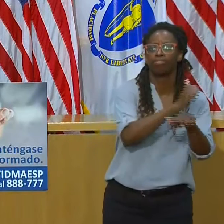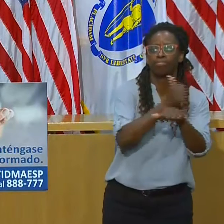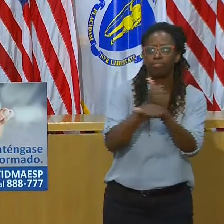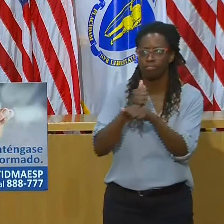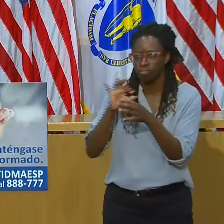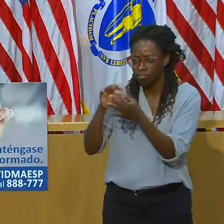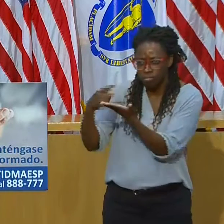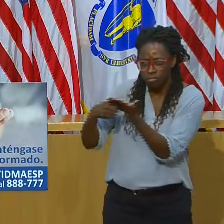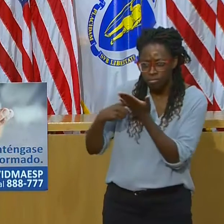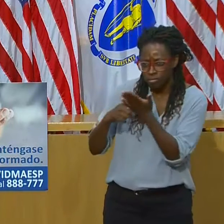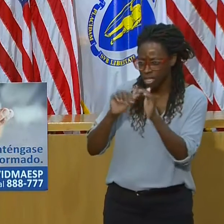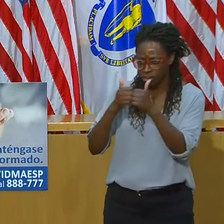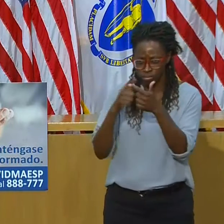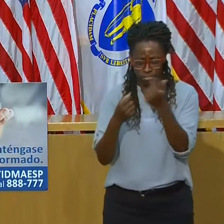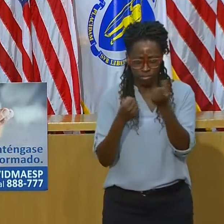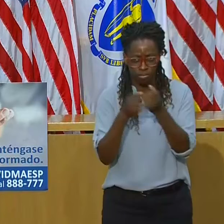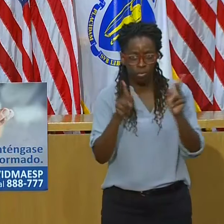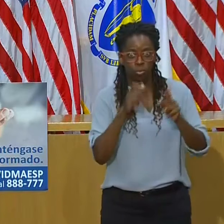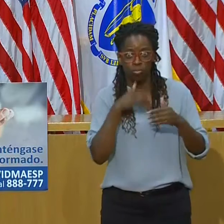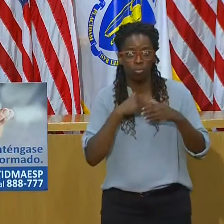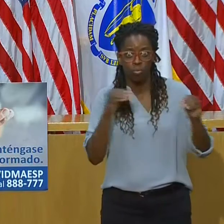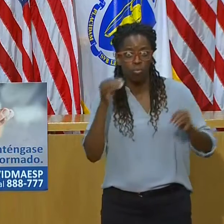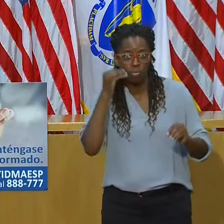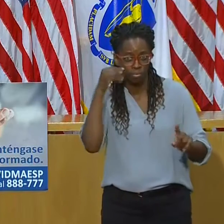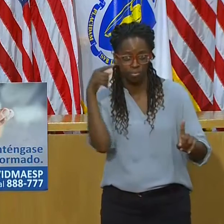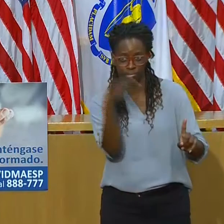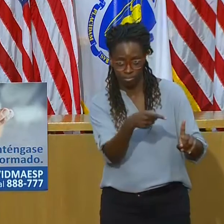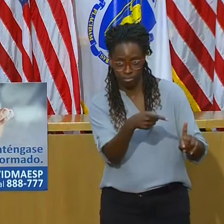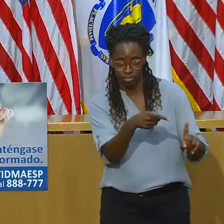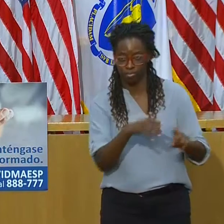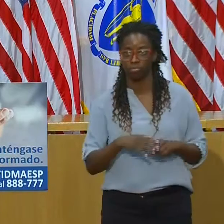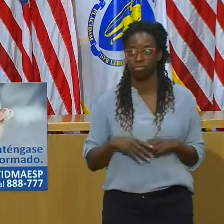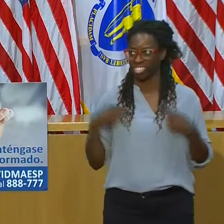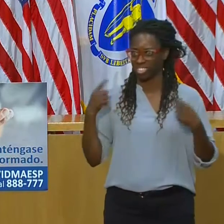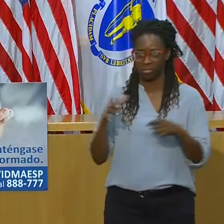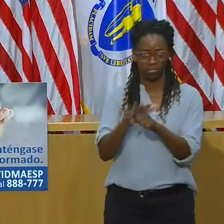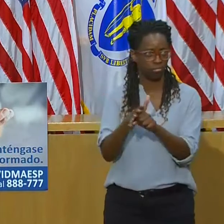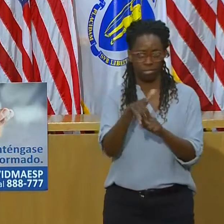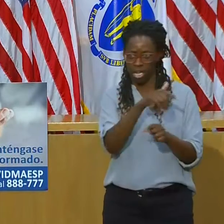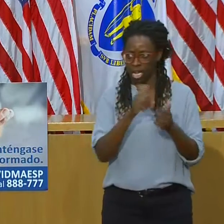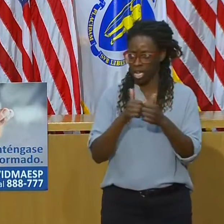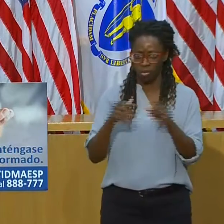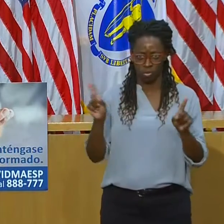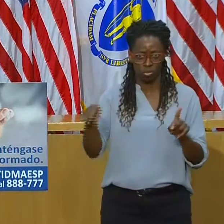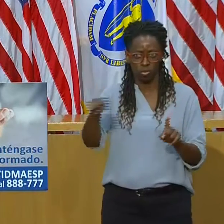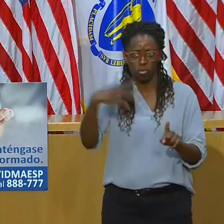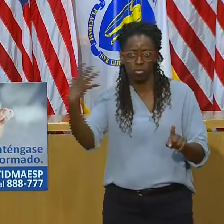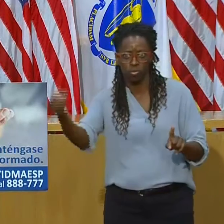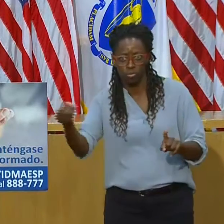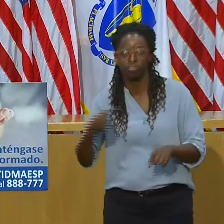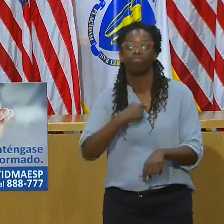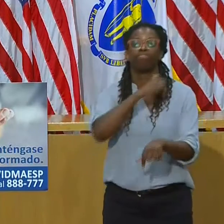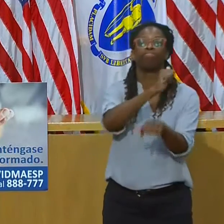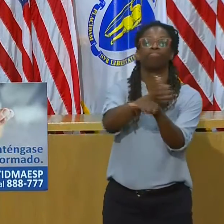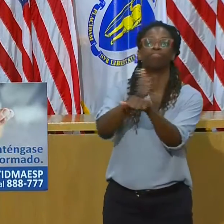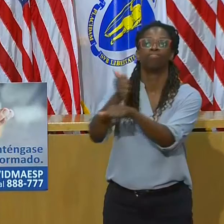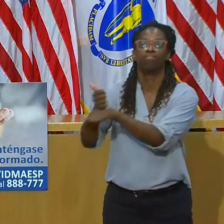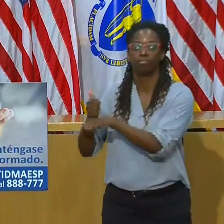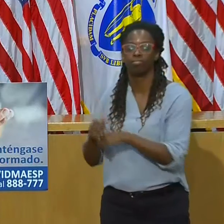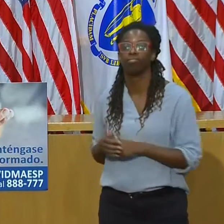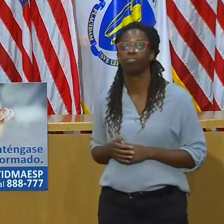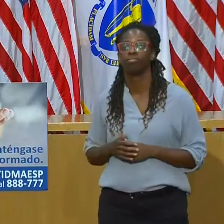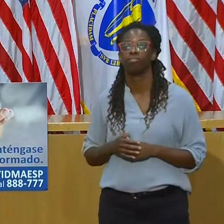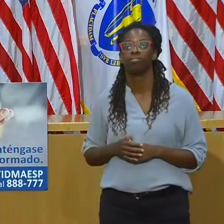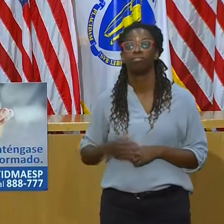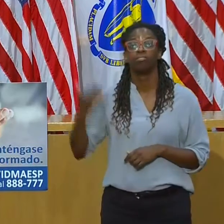strategy to address homelessness during this pandemic. This included establishing five isolation and recovery